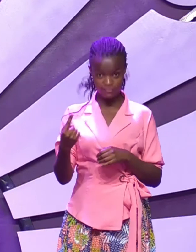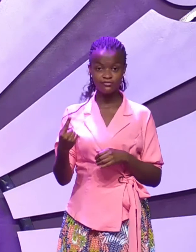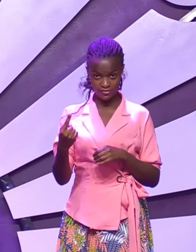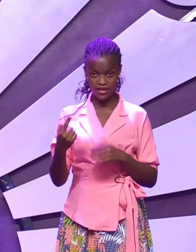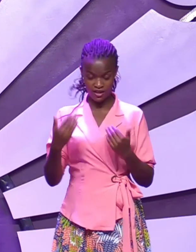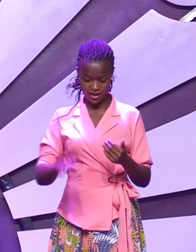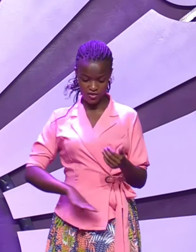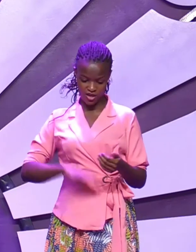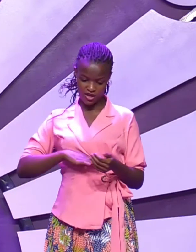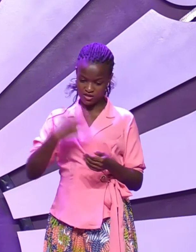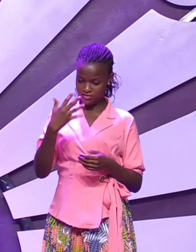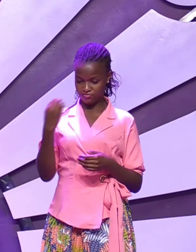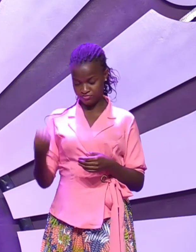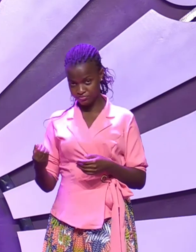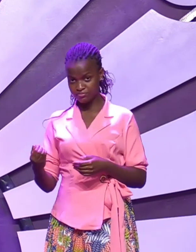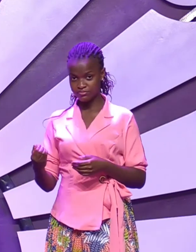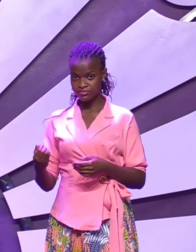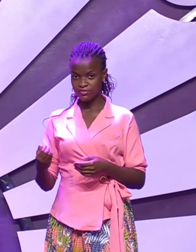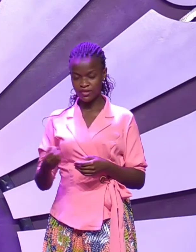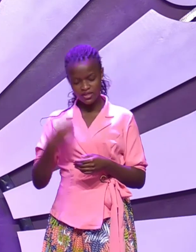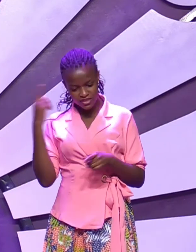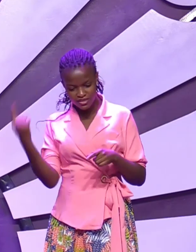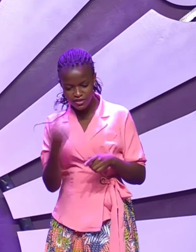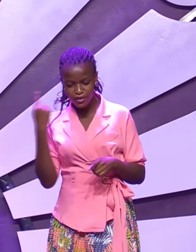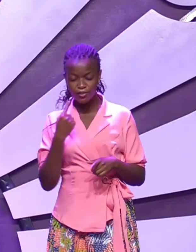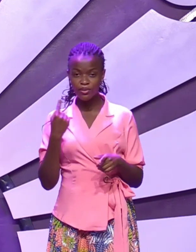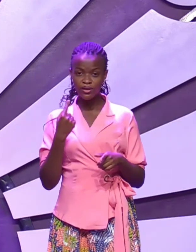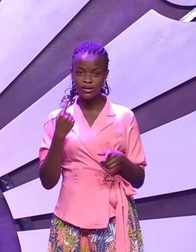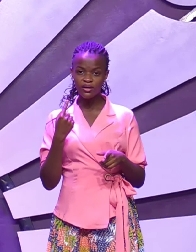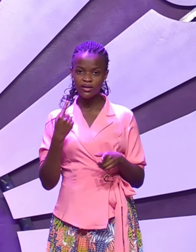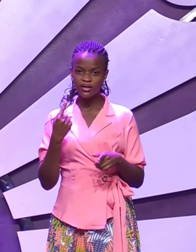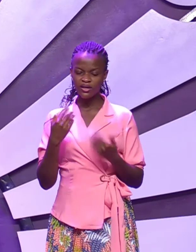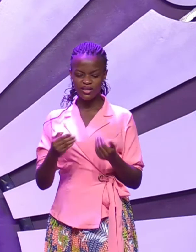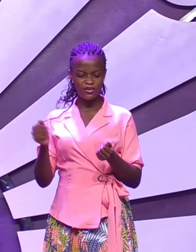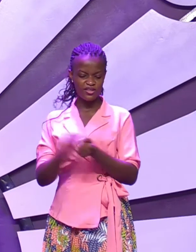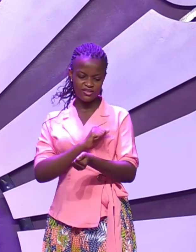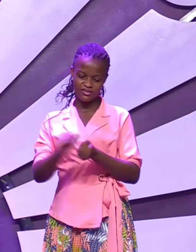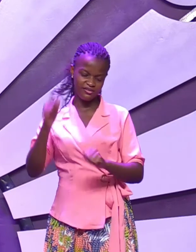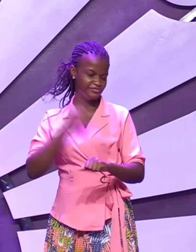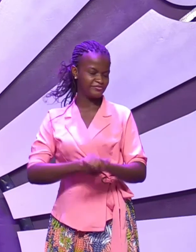50 years old still single what's this